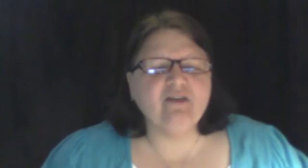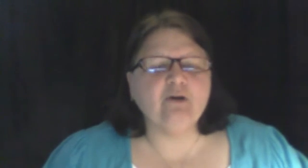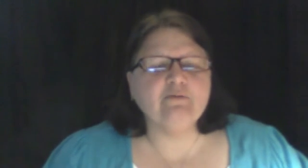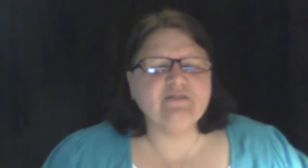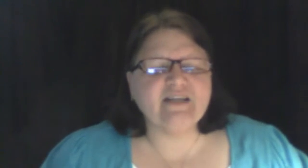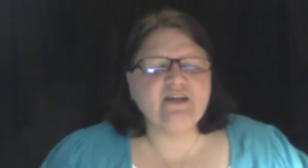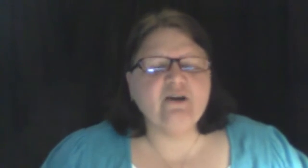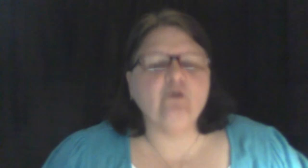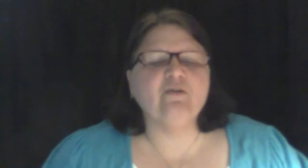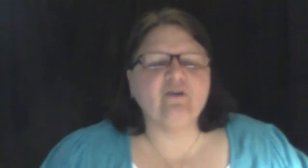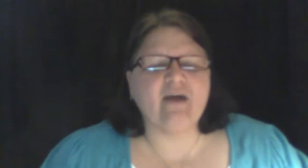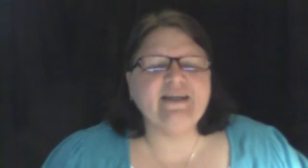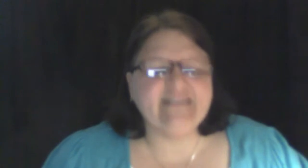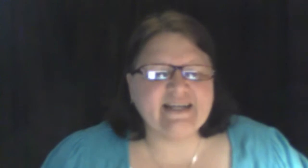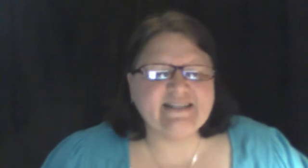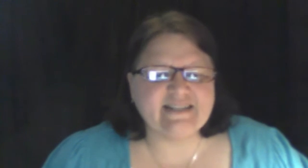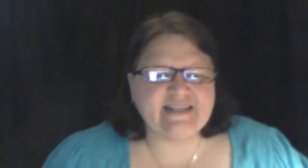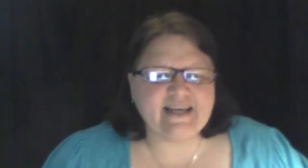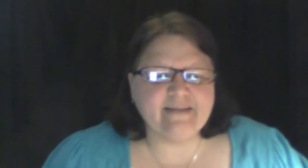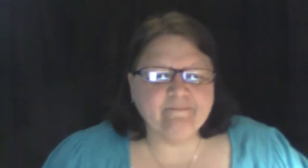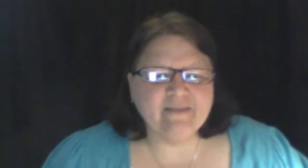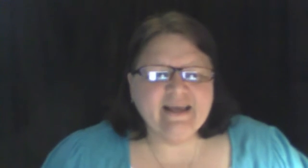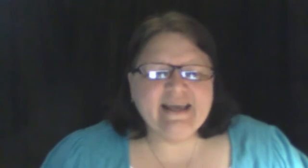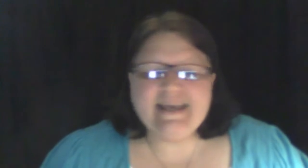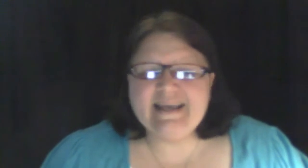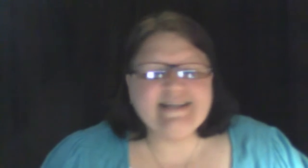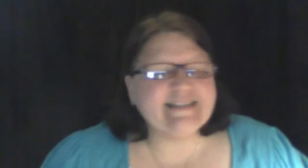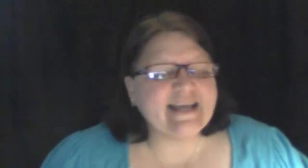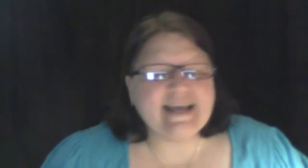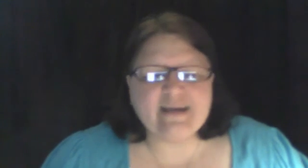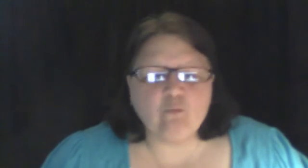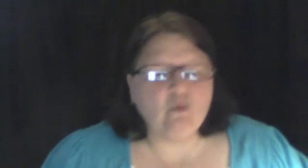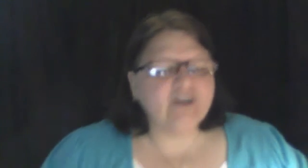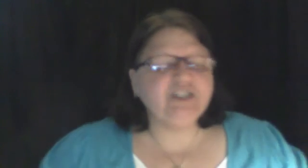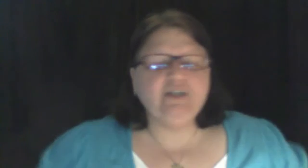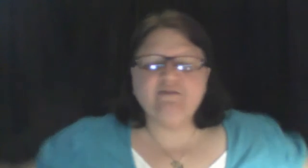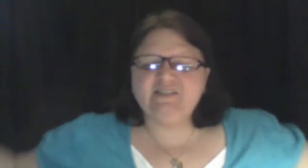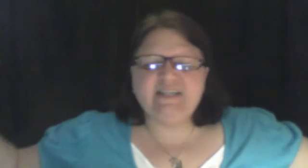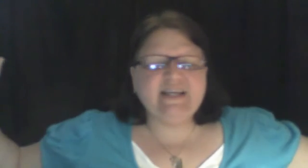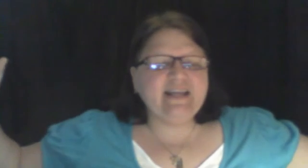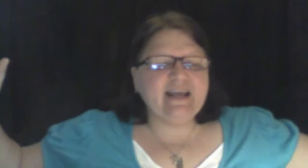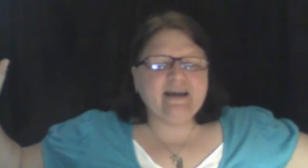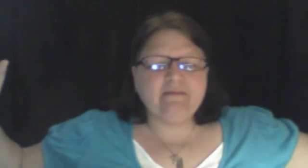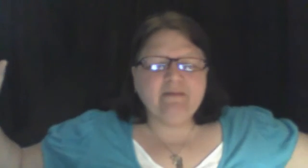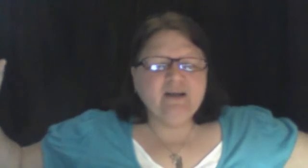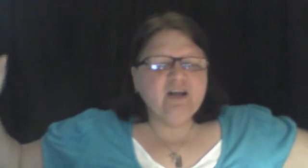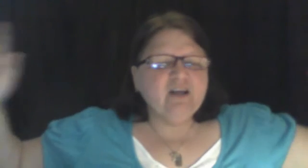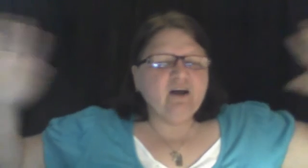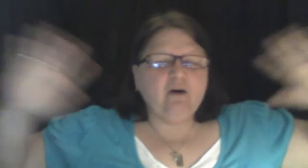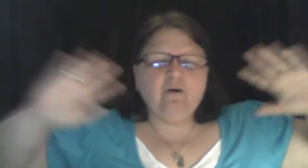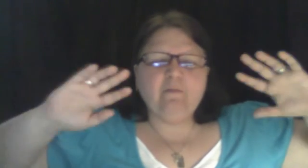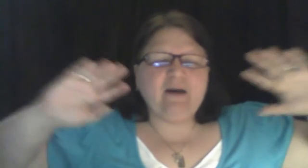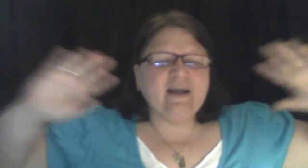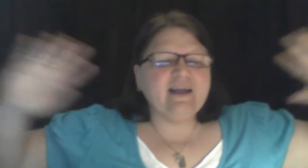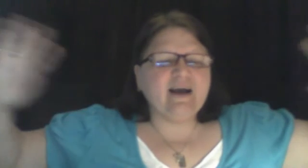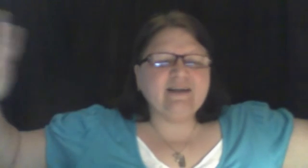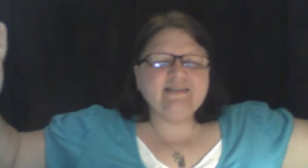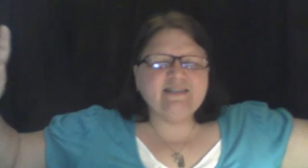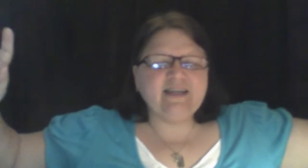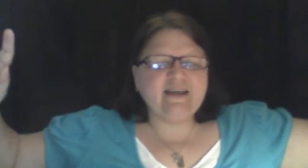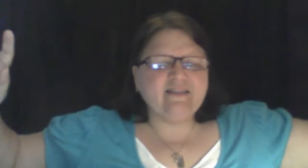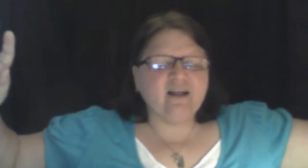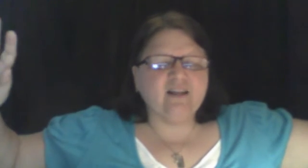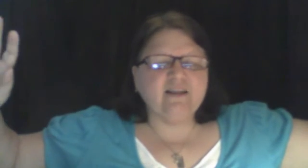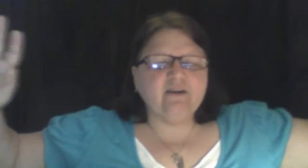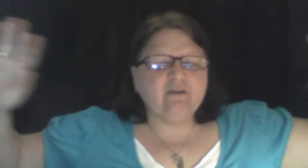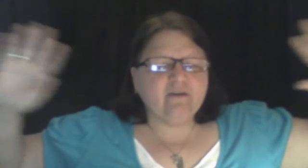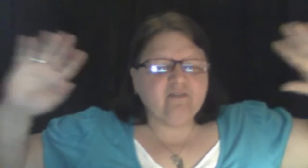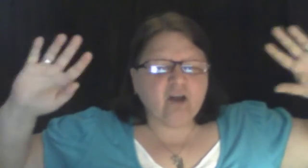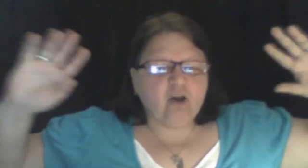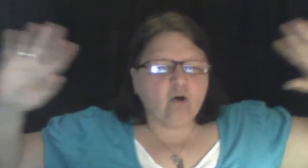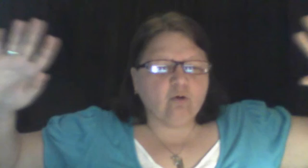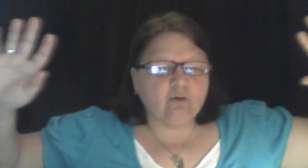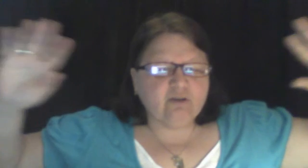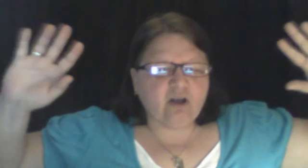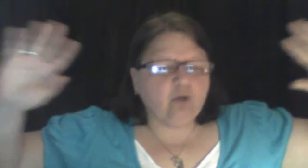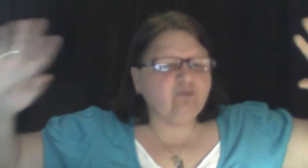those that know their identity. He's it. Once you've seen him, oh my God, today the glitter of the gold goes